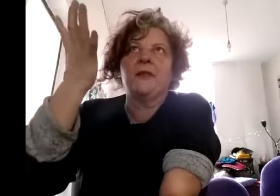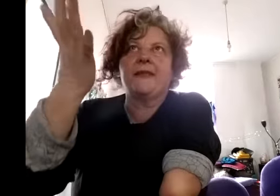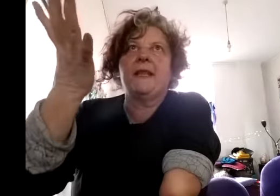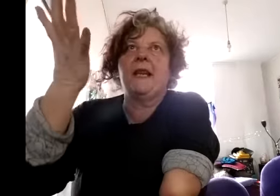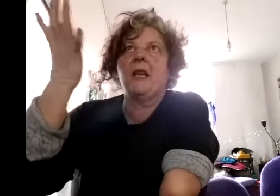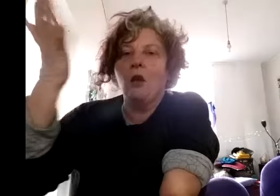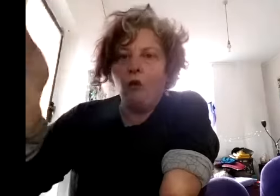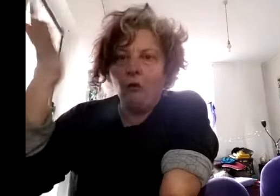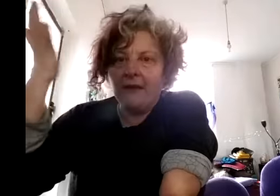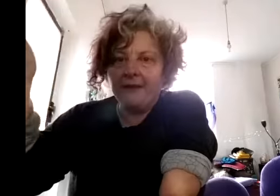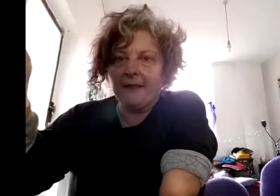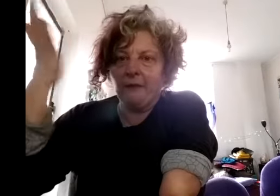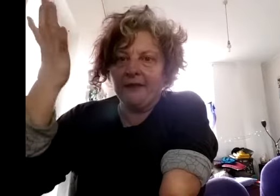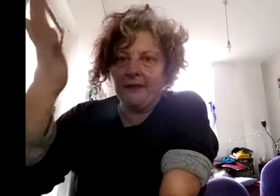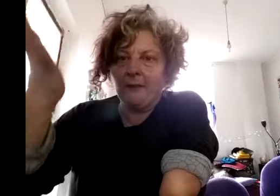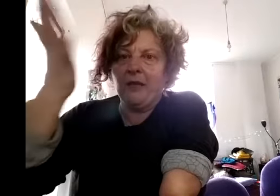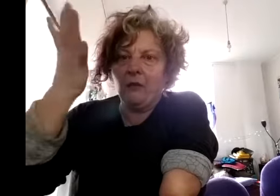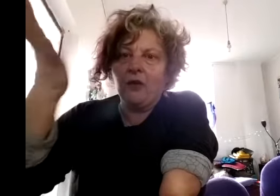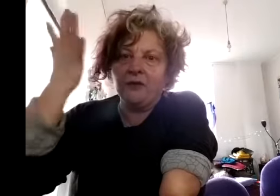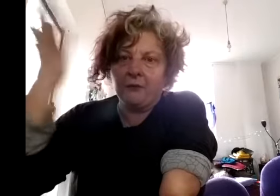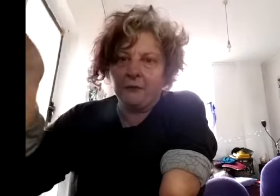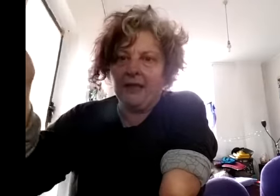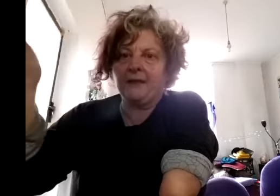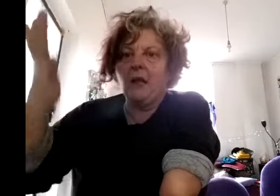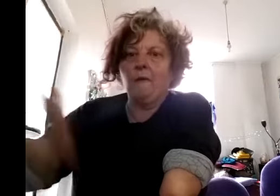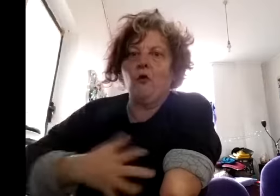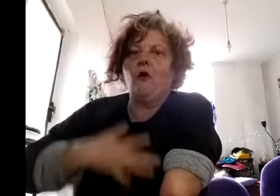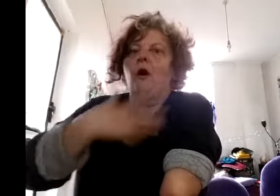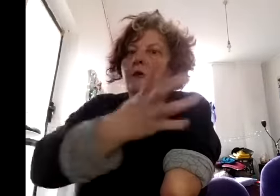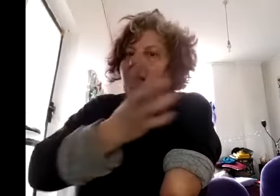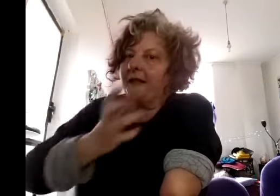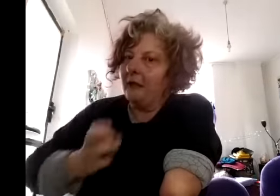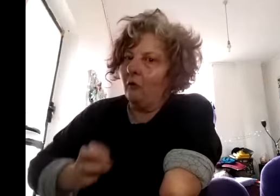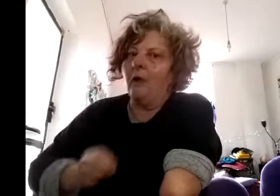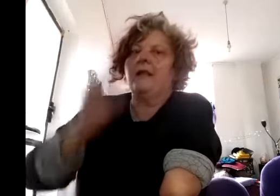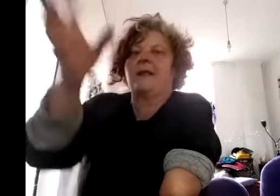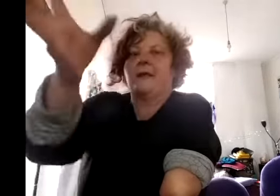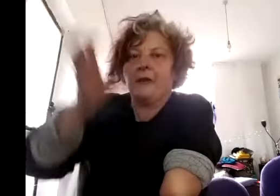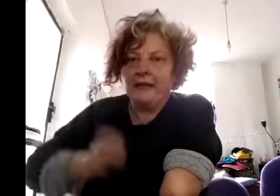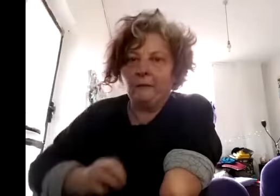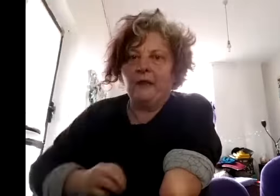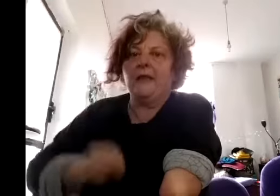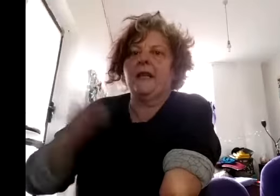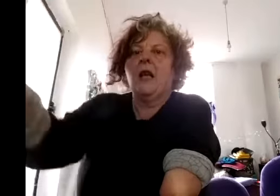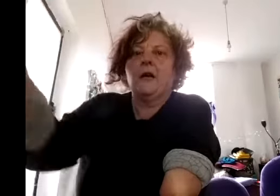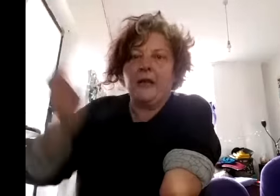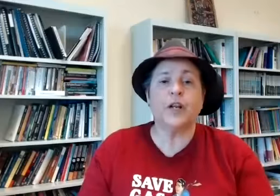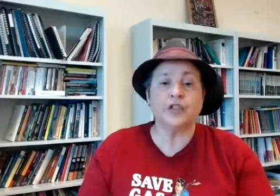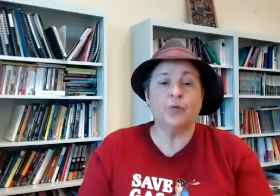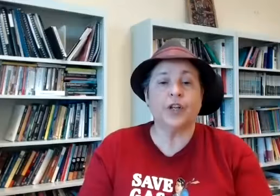see all these differences as being real strengths for attracting audiences attracting funding the people would actually want to